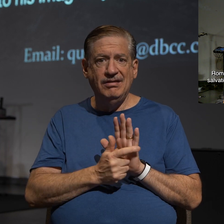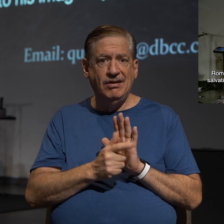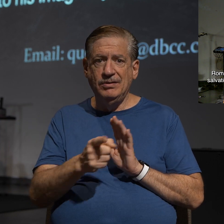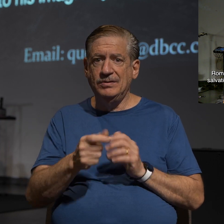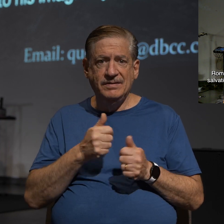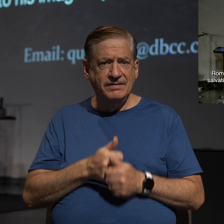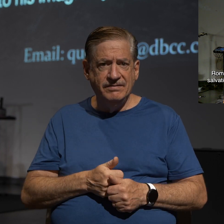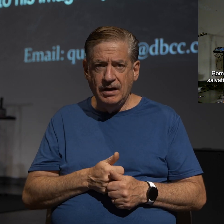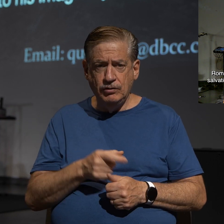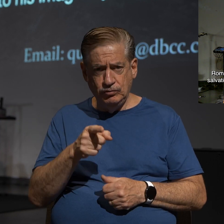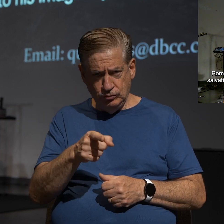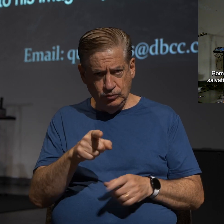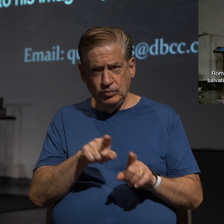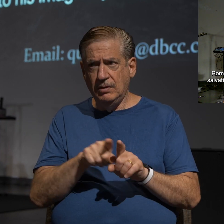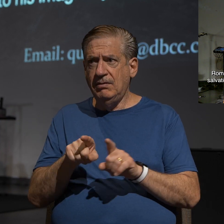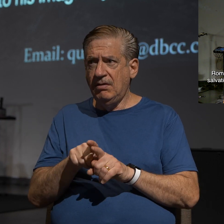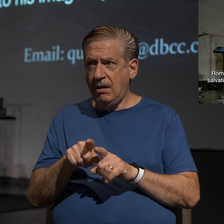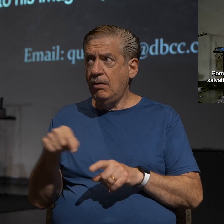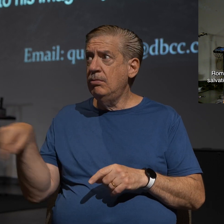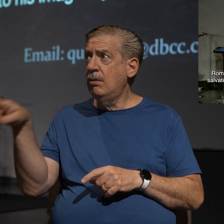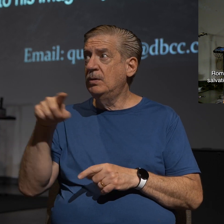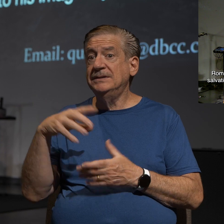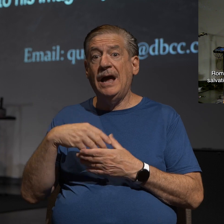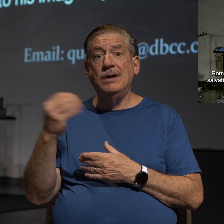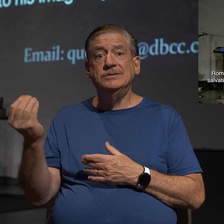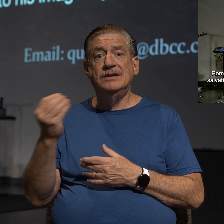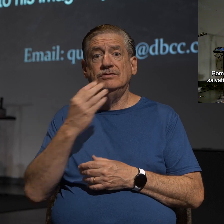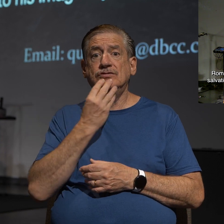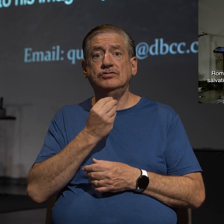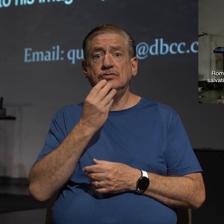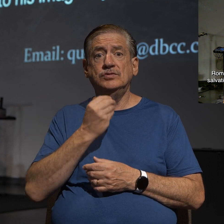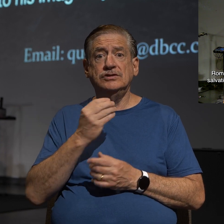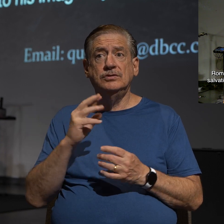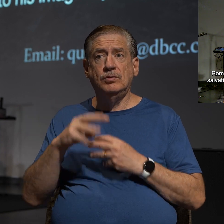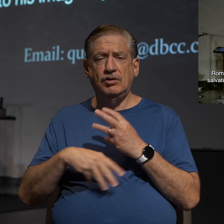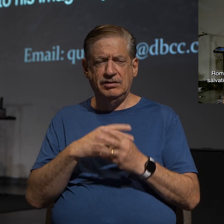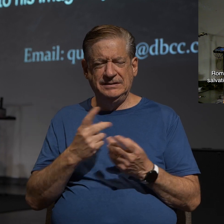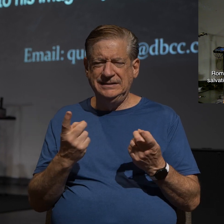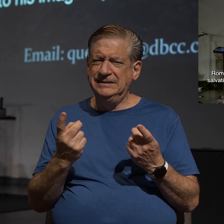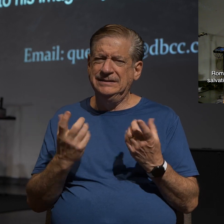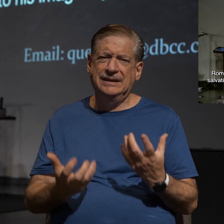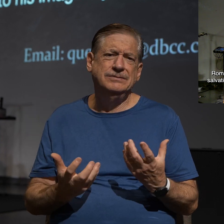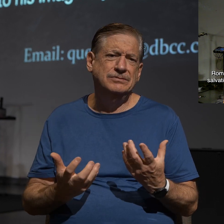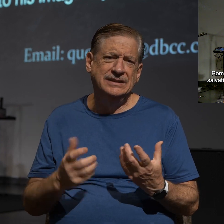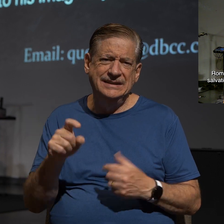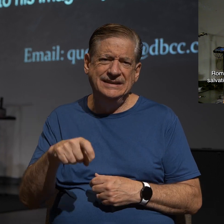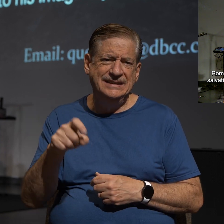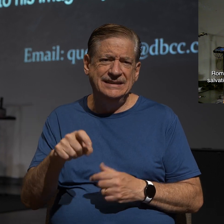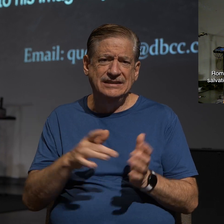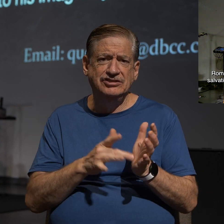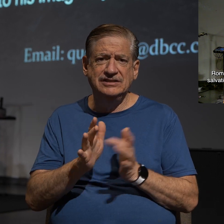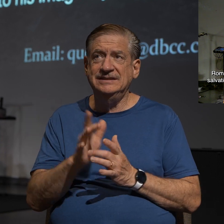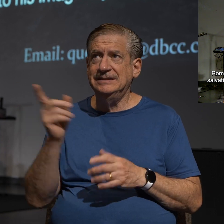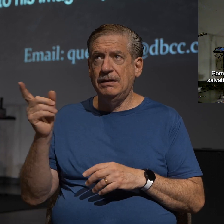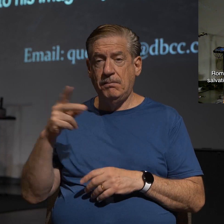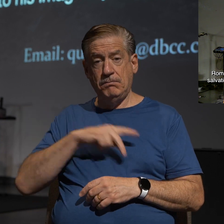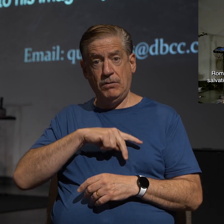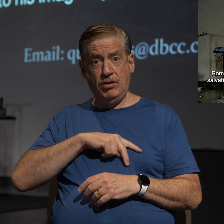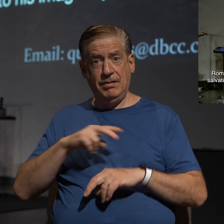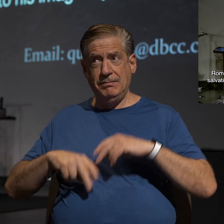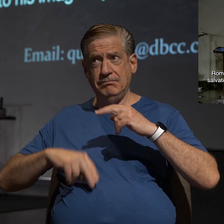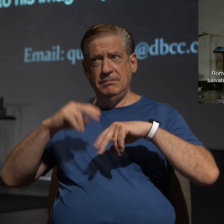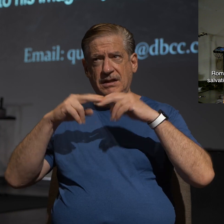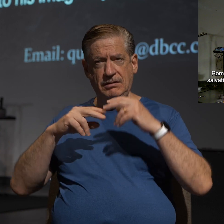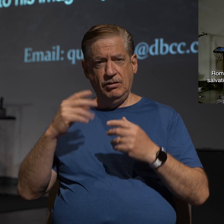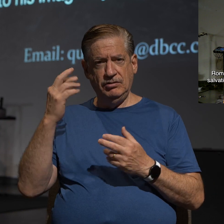you, just like those who are outside of the Jewish world, desperately need Jesus. And Paul is building his case for why those